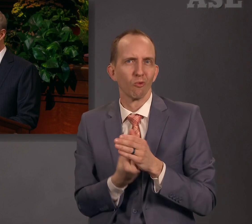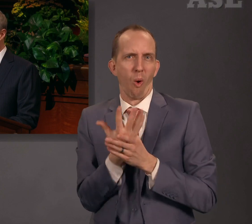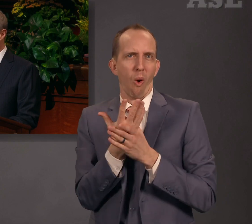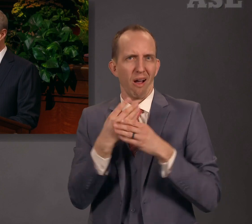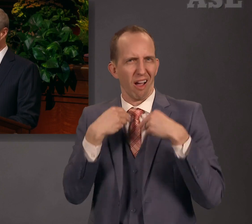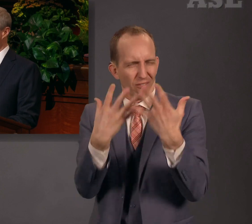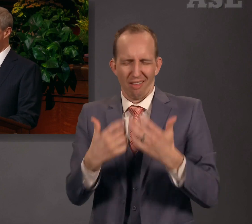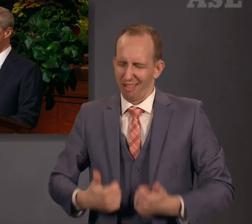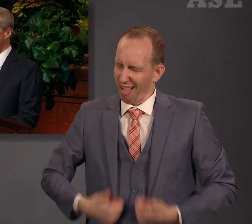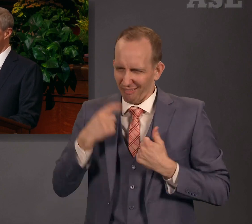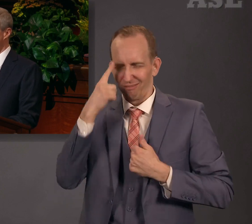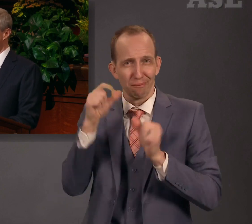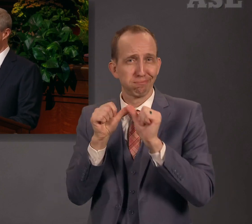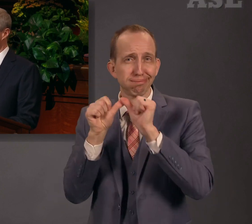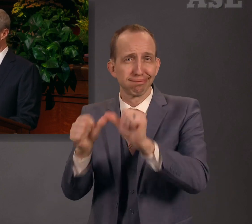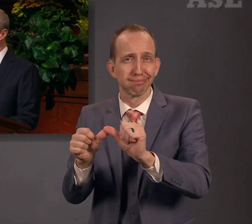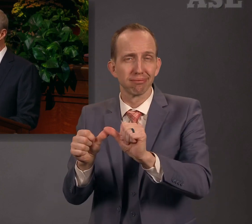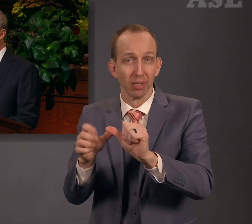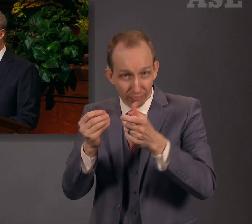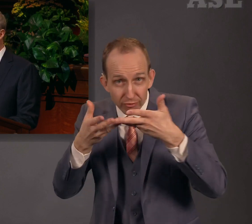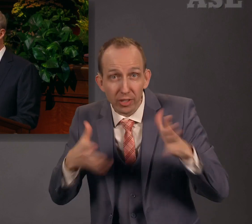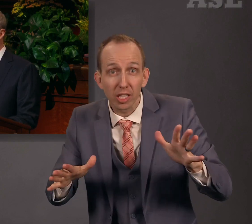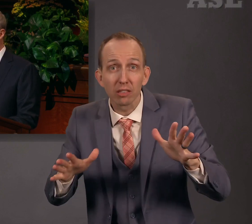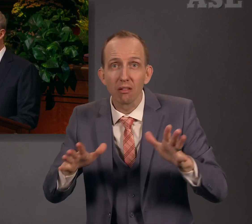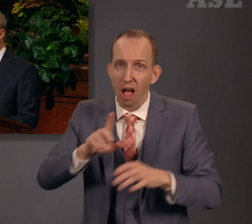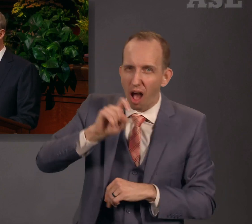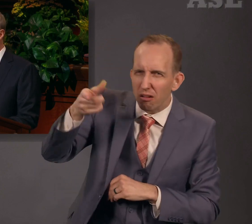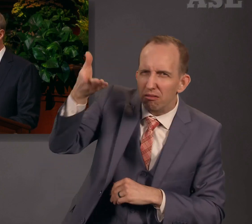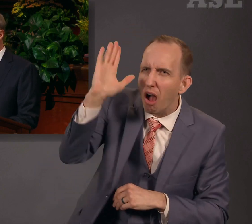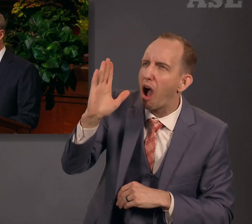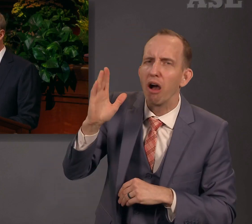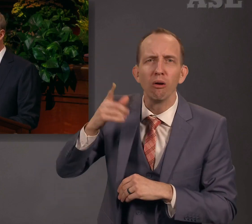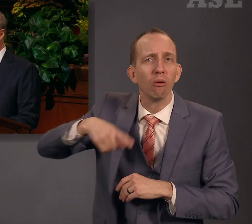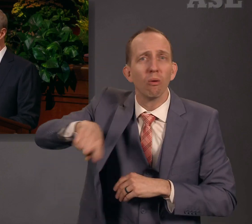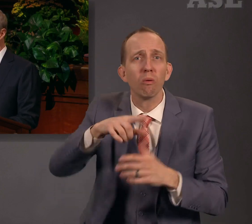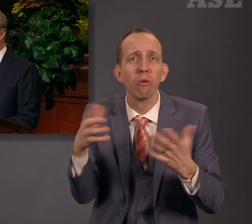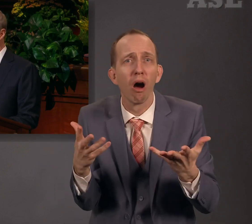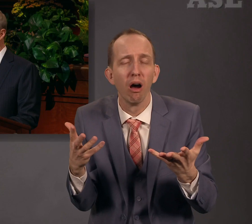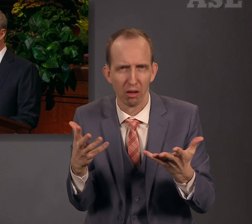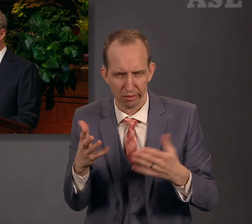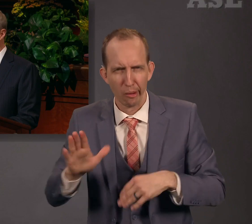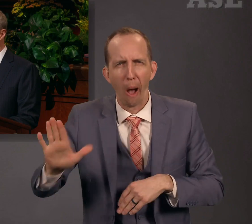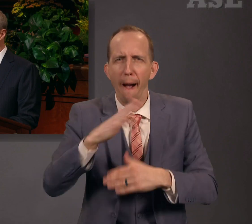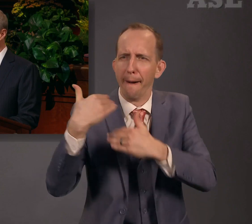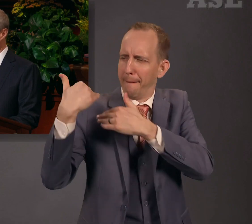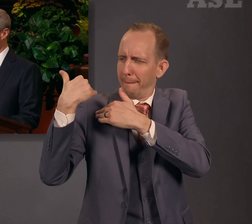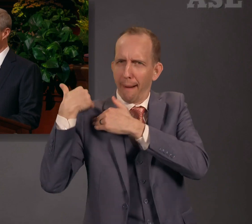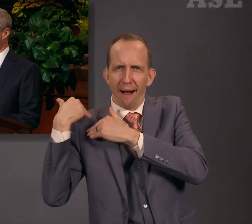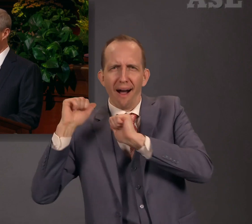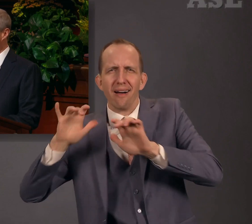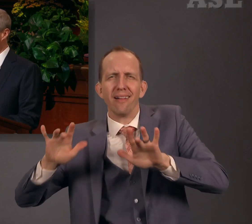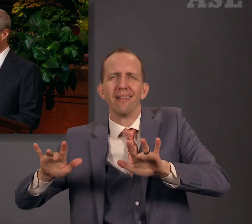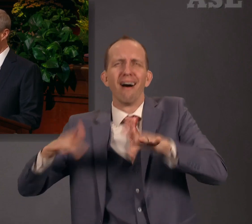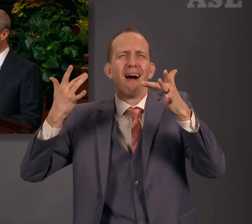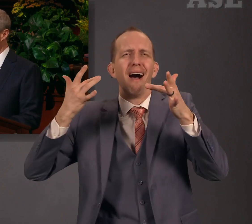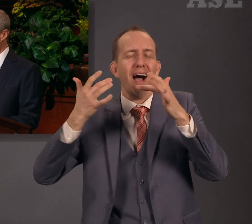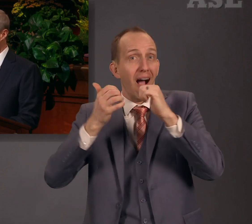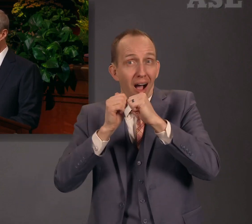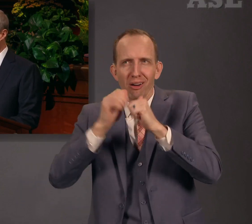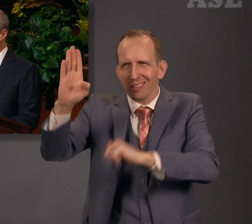And then may God grant unto you that your burdens may be light through the joy of His Son. And even all this can